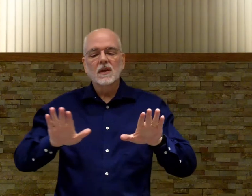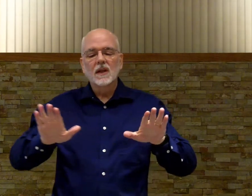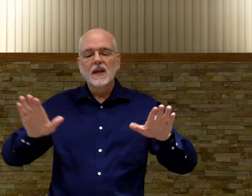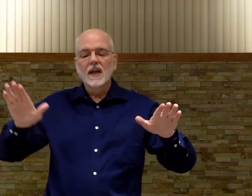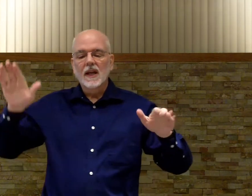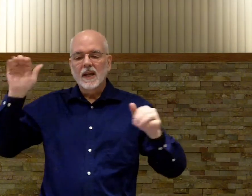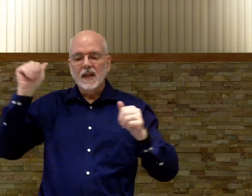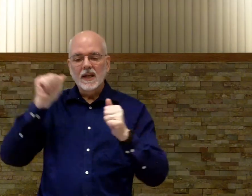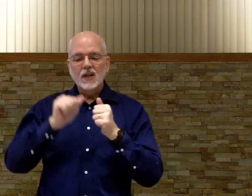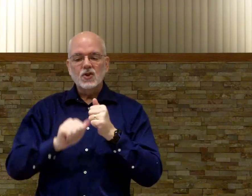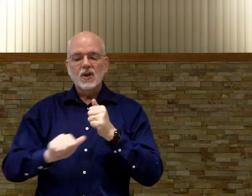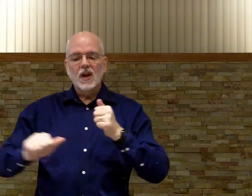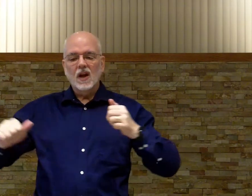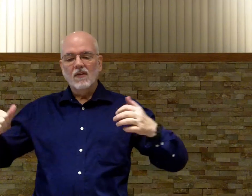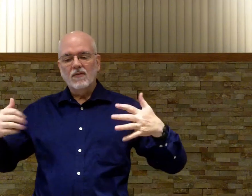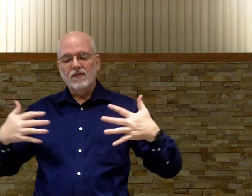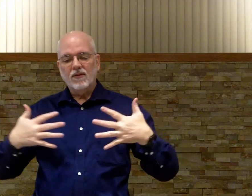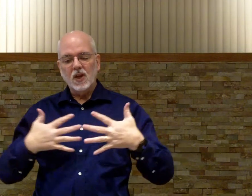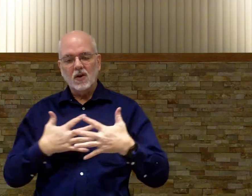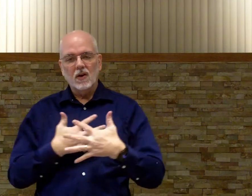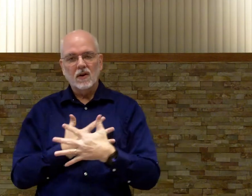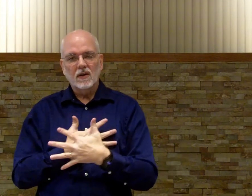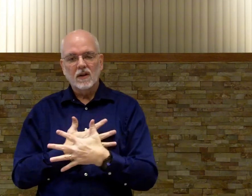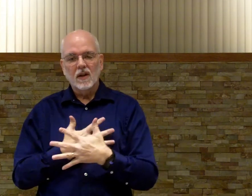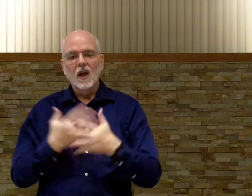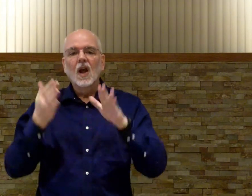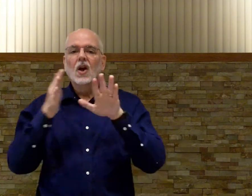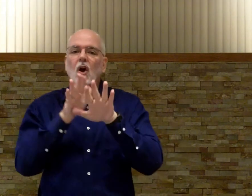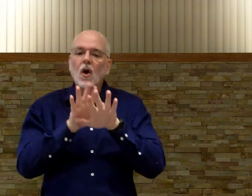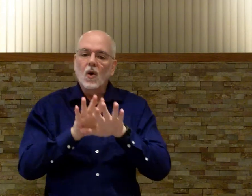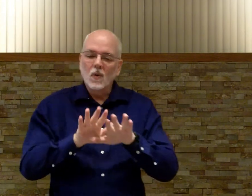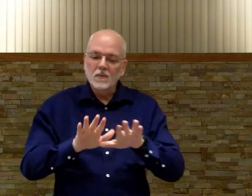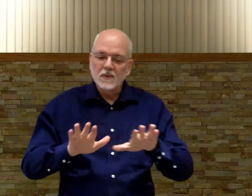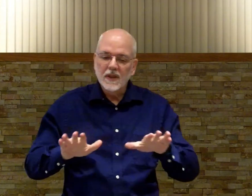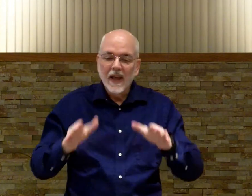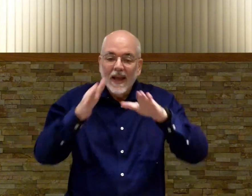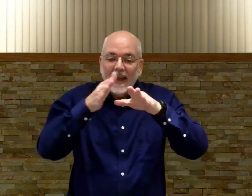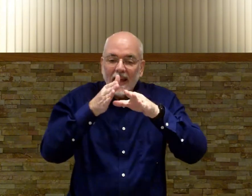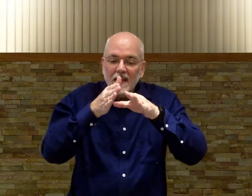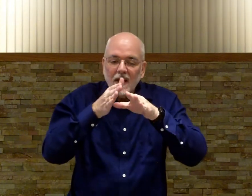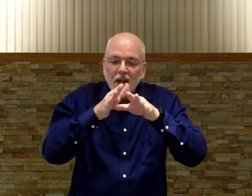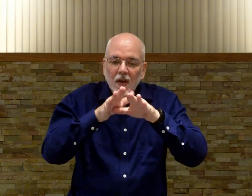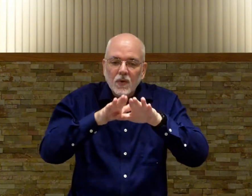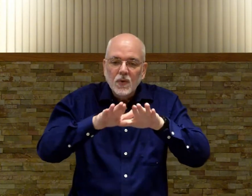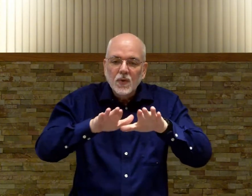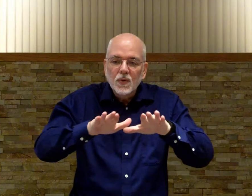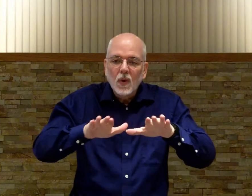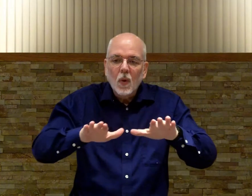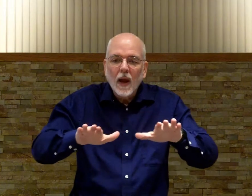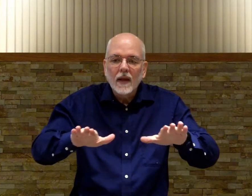calms calms calms fear calms it's quiet